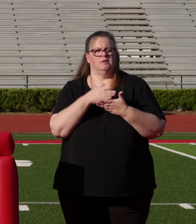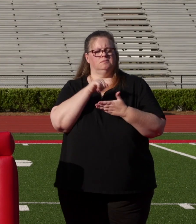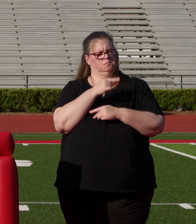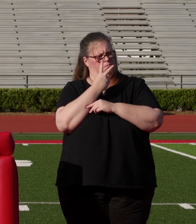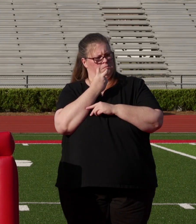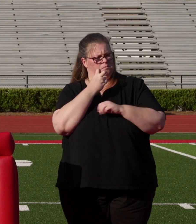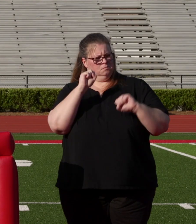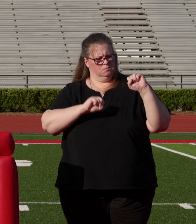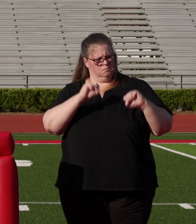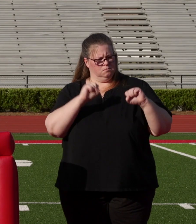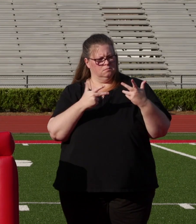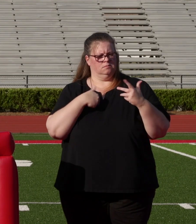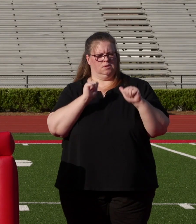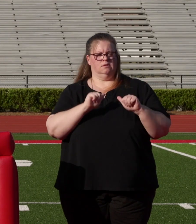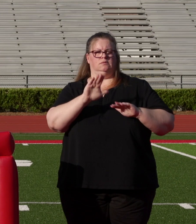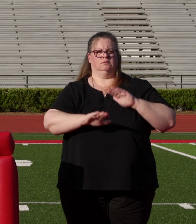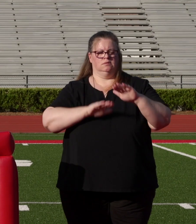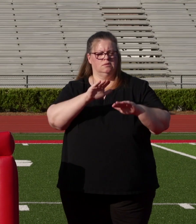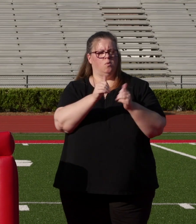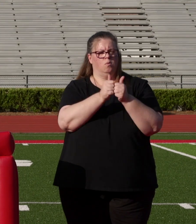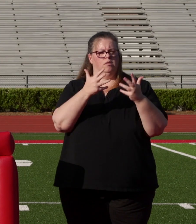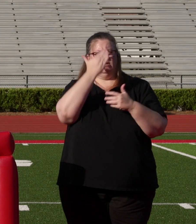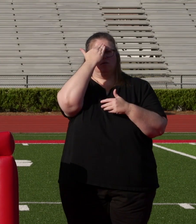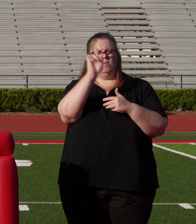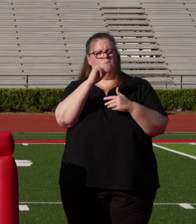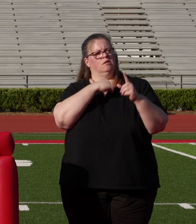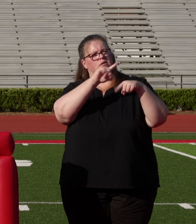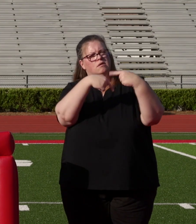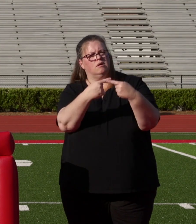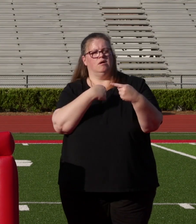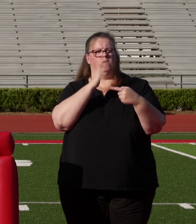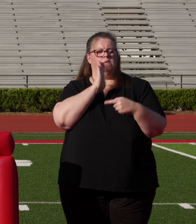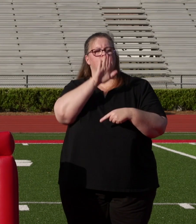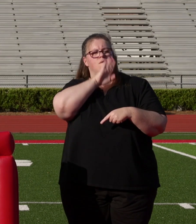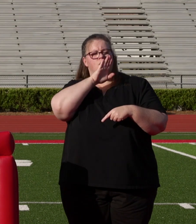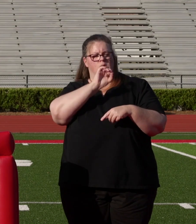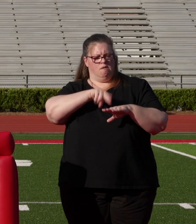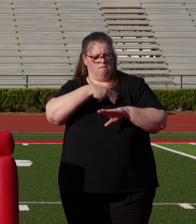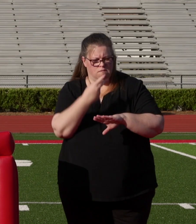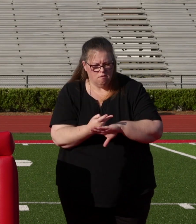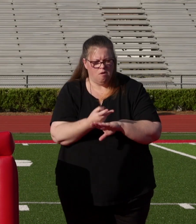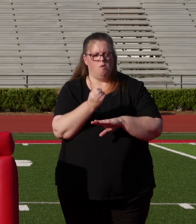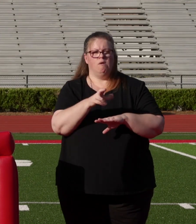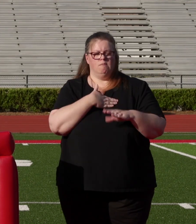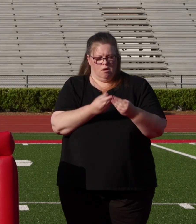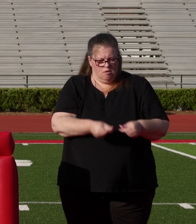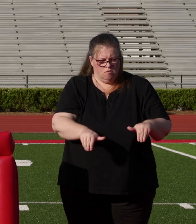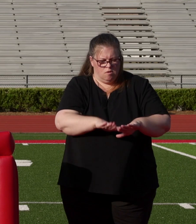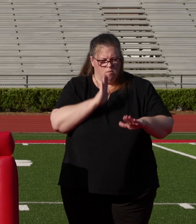questions, can I take a step without knowing a destination? Will I falter? Will I fall? Will the ground sink away from me?